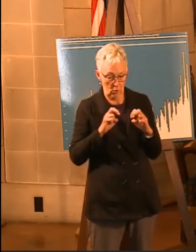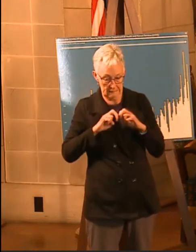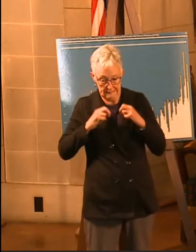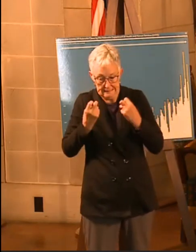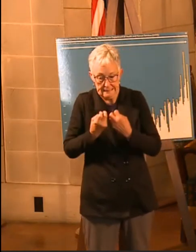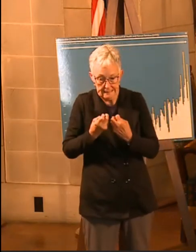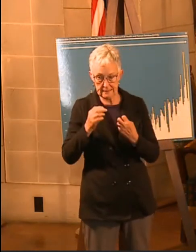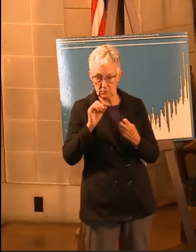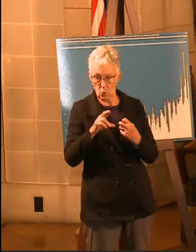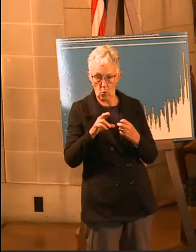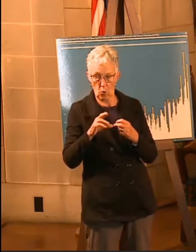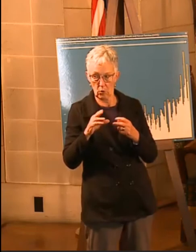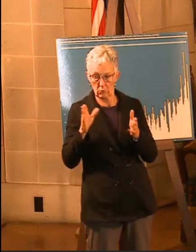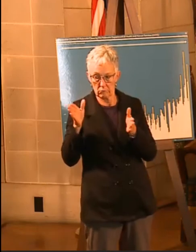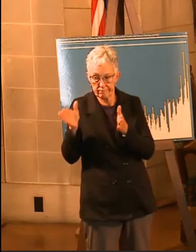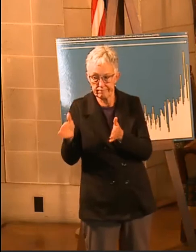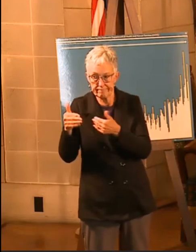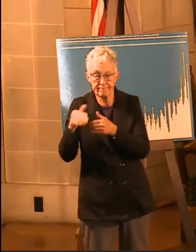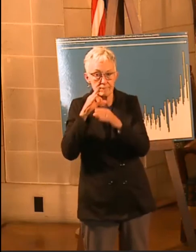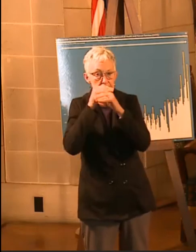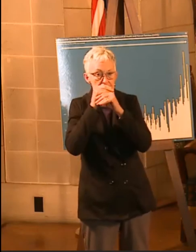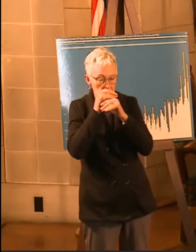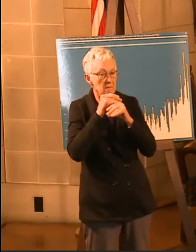we don't have to take even more steps going forward.